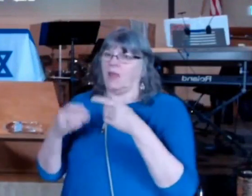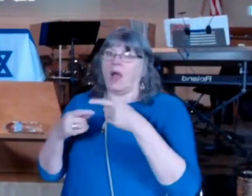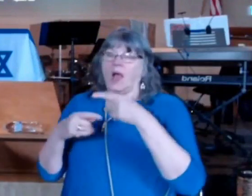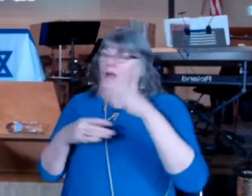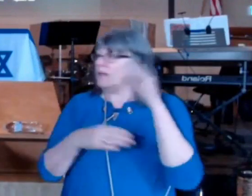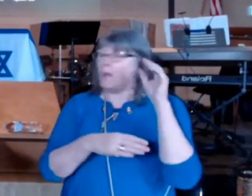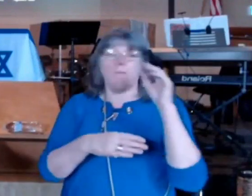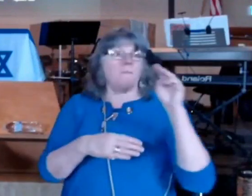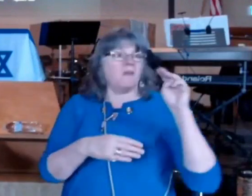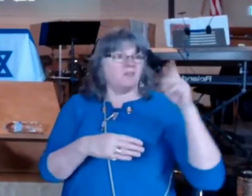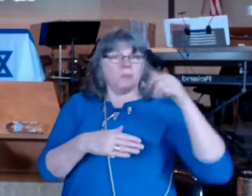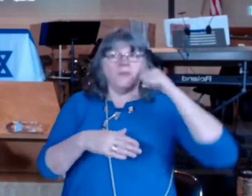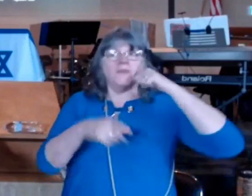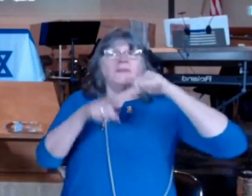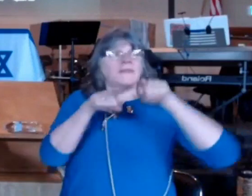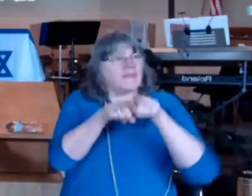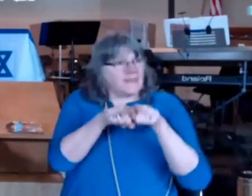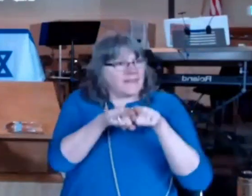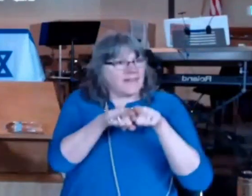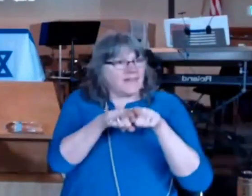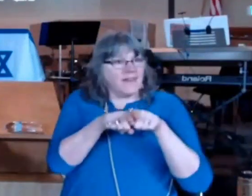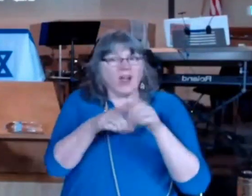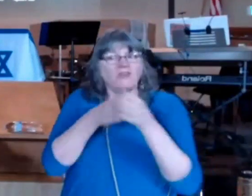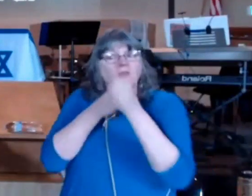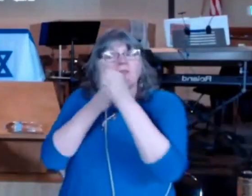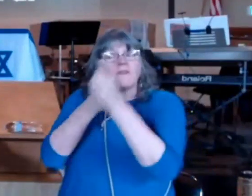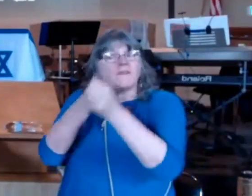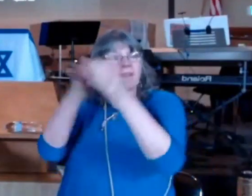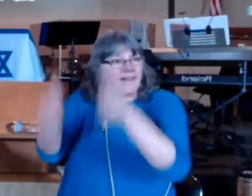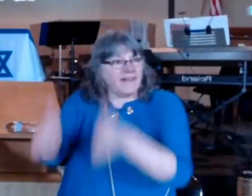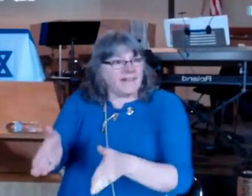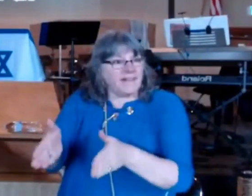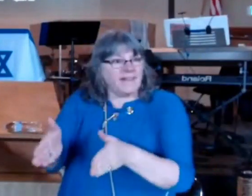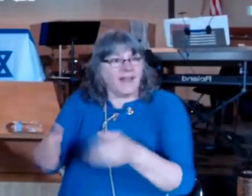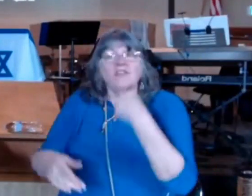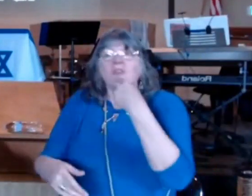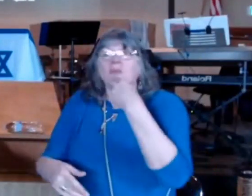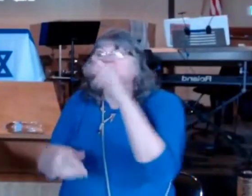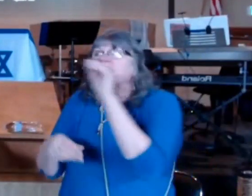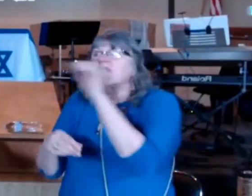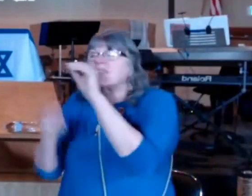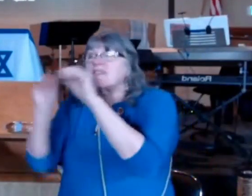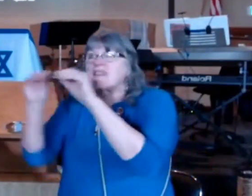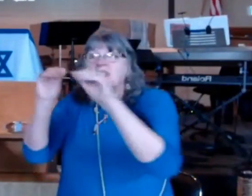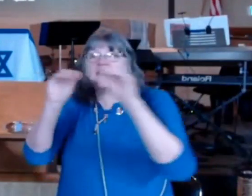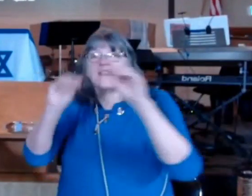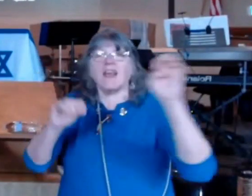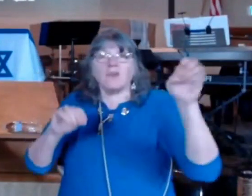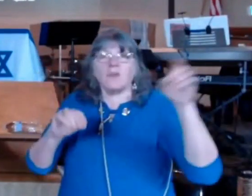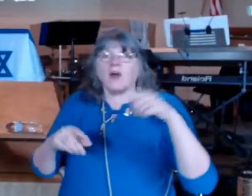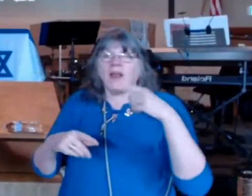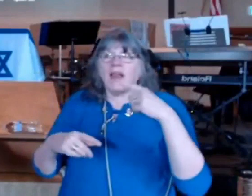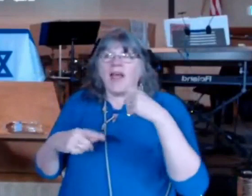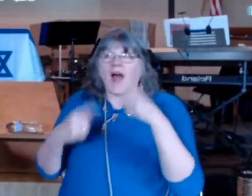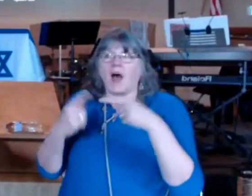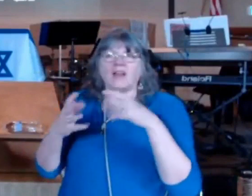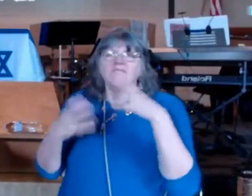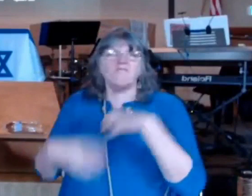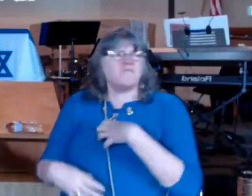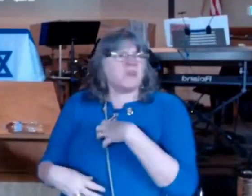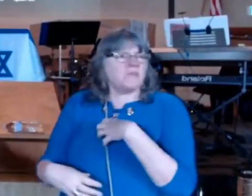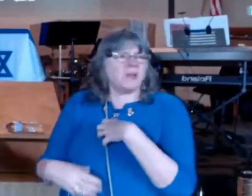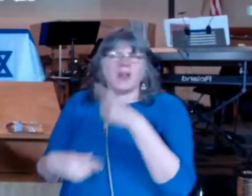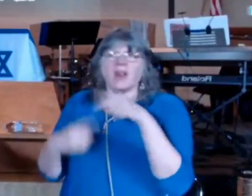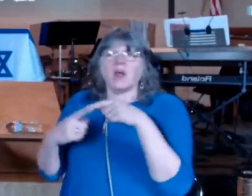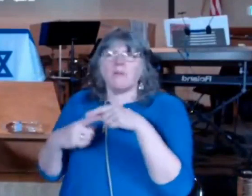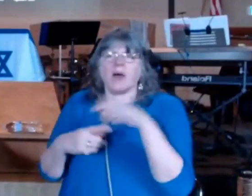when you are one of the leaders your words are power that cloud so both her